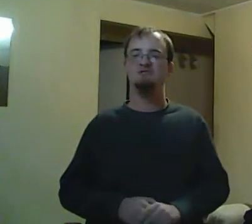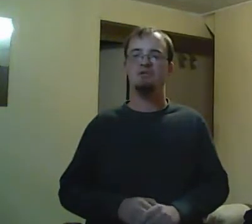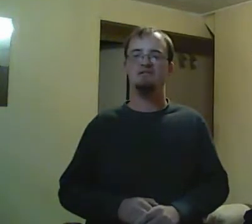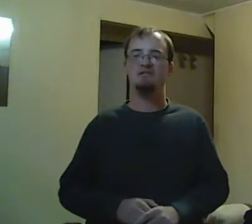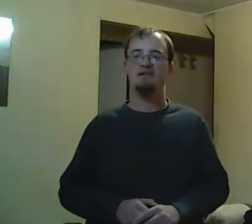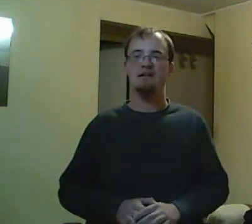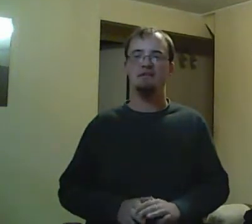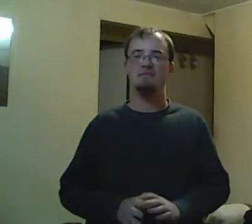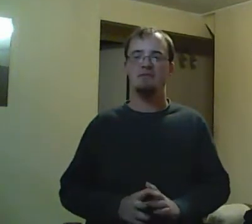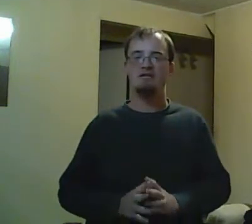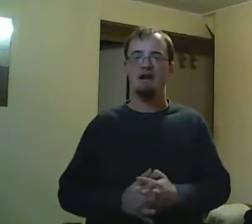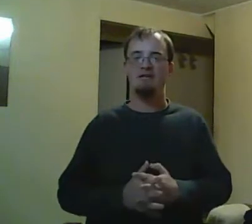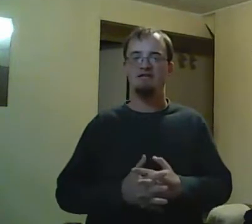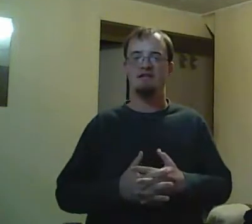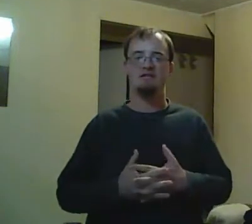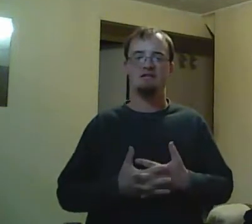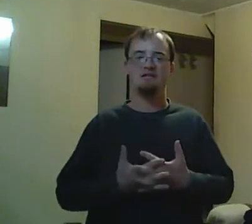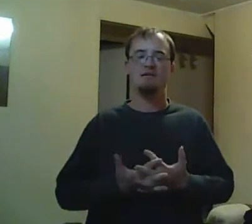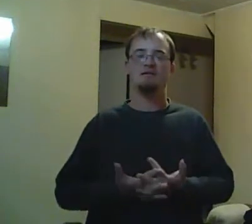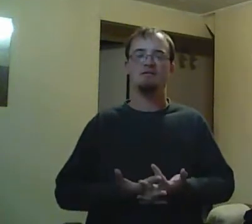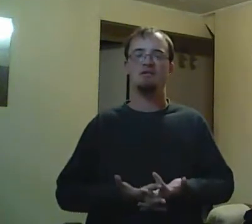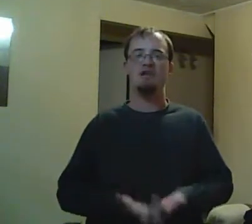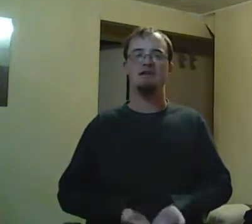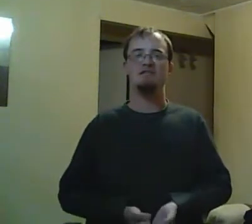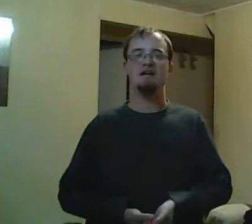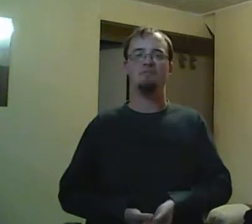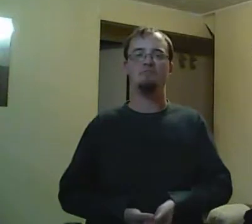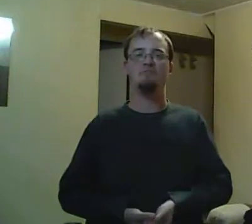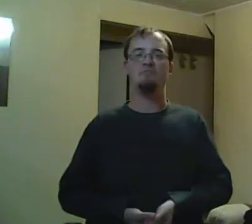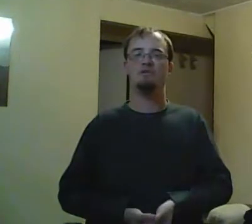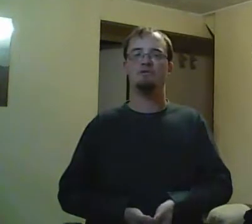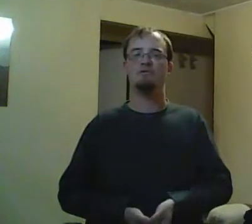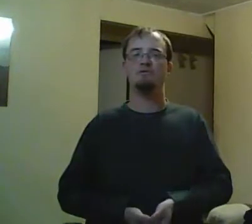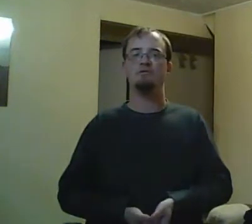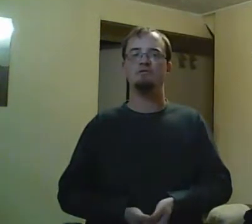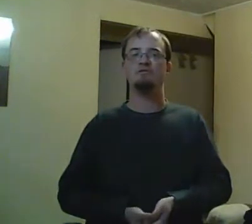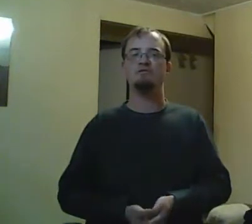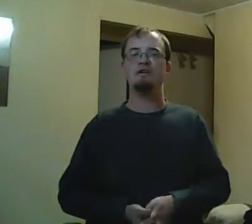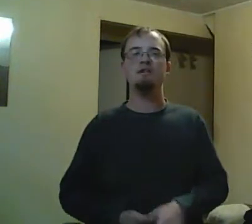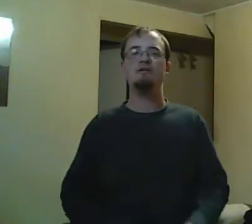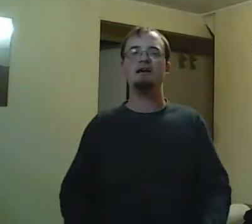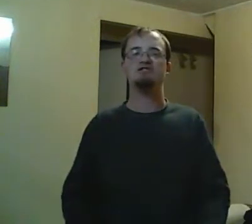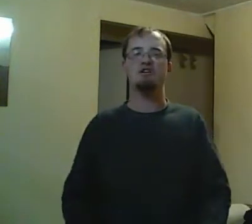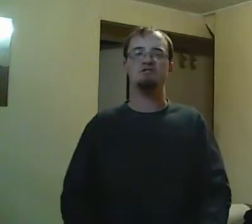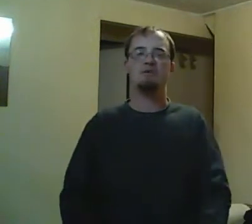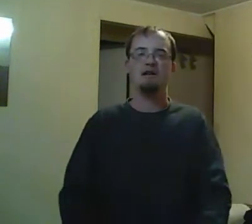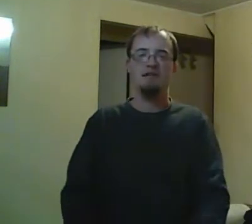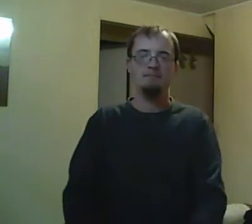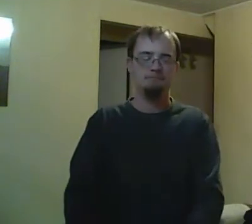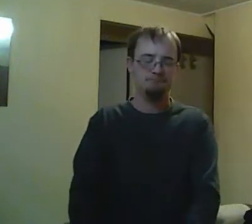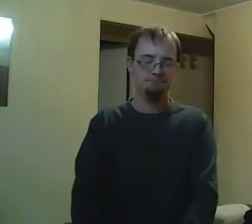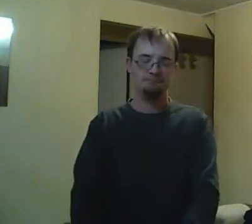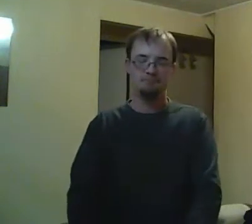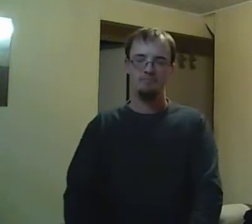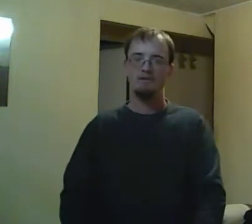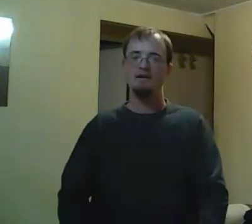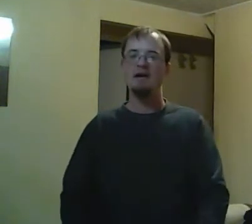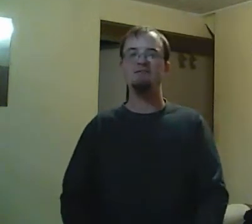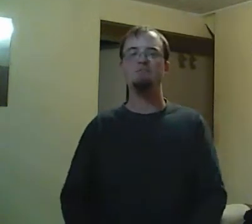her court case mostly because of lack of evidence. Also meaning that Paige kept it within herself. She didn't know